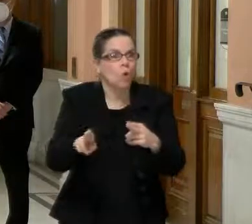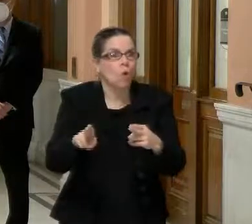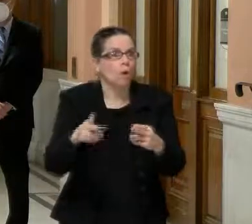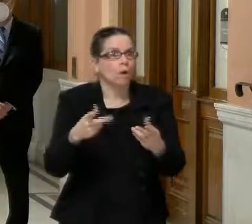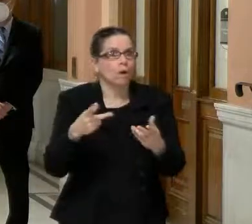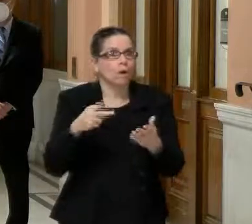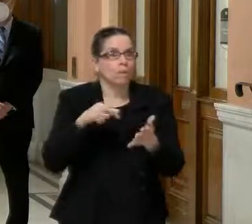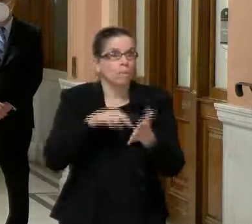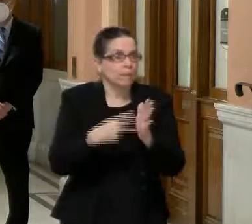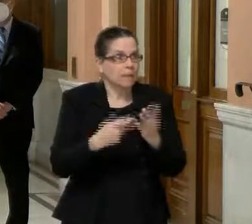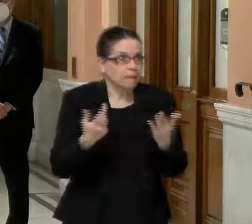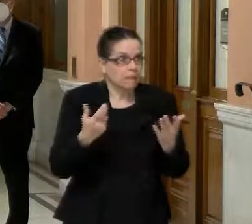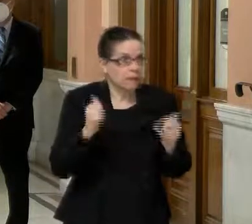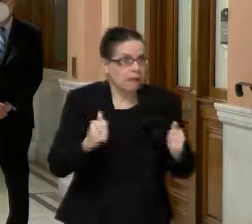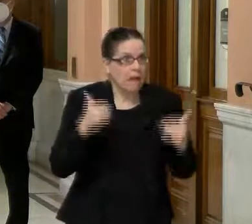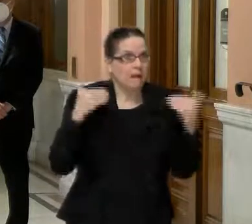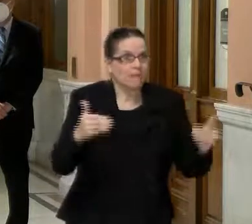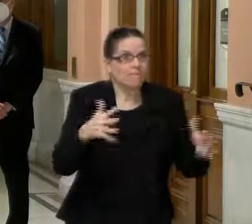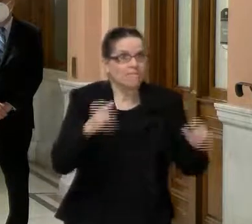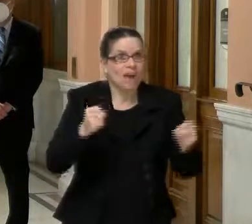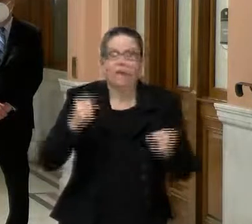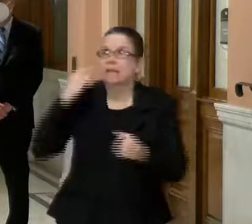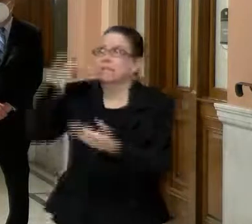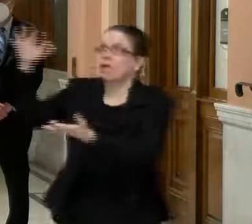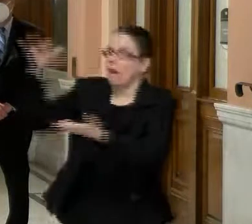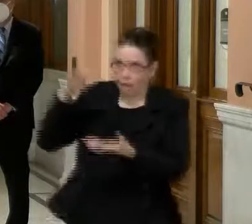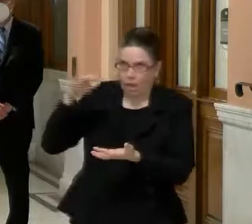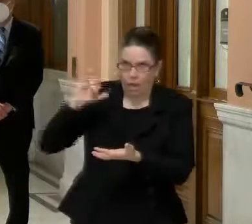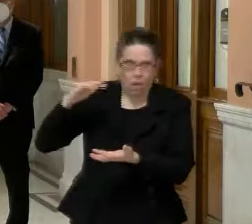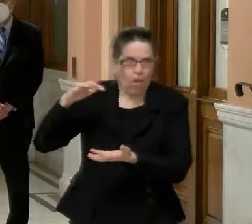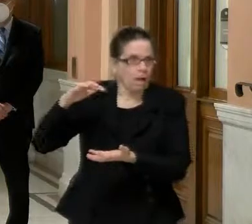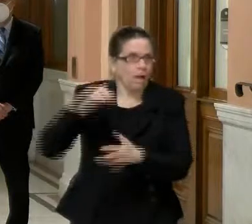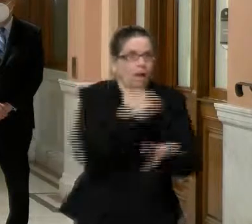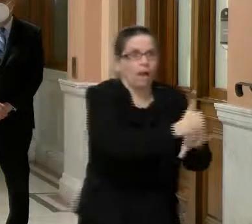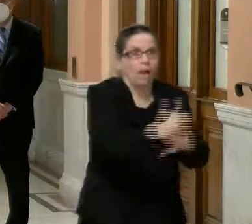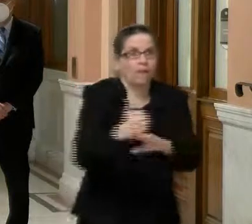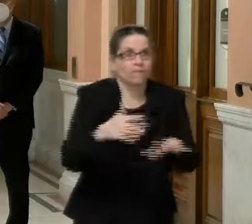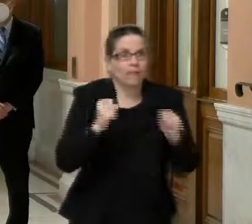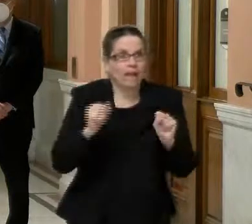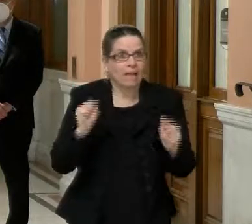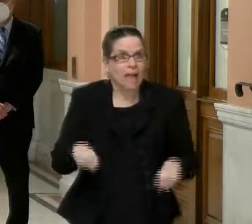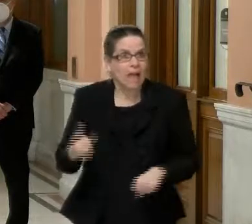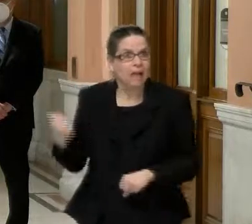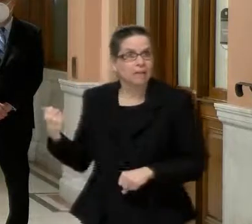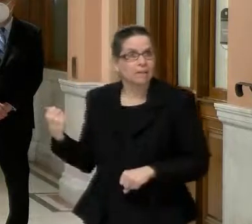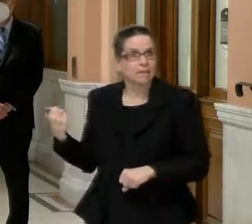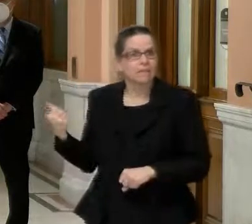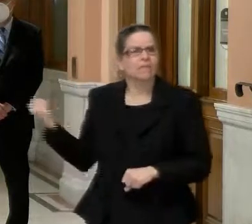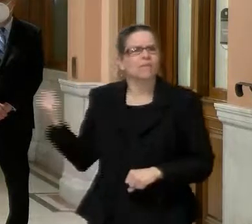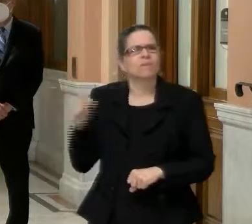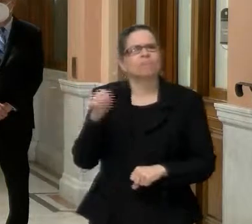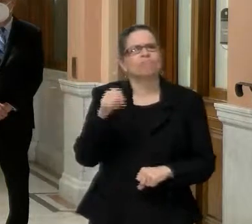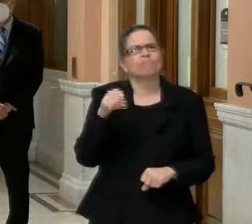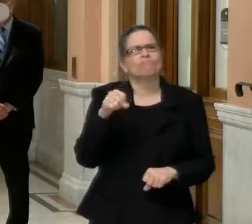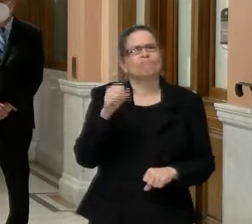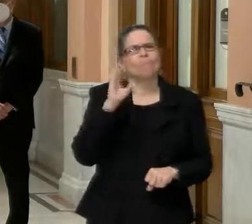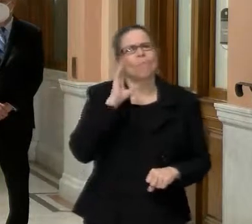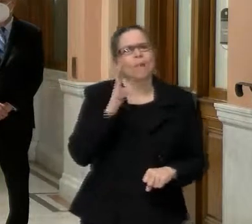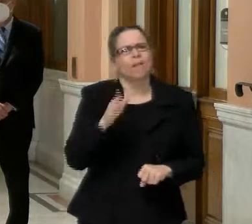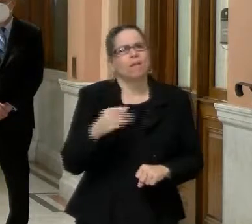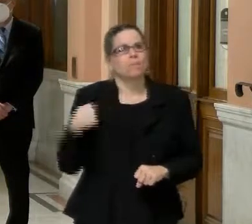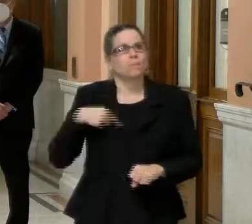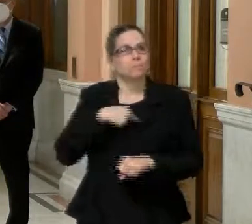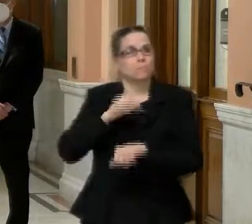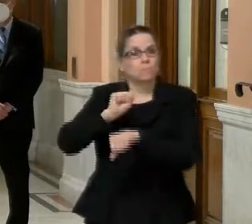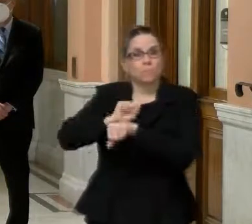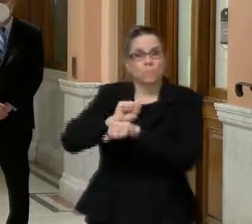I think we are going to have a lot of surge capacity, uh, working with, uh, UMass and Commonwealth medicine, which is their